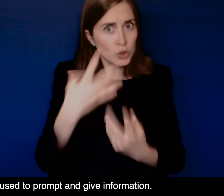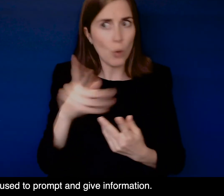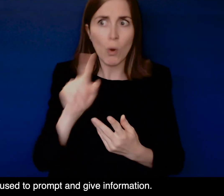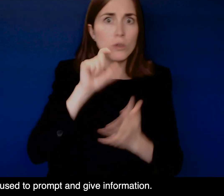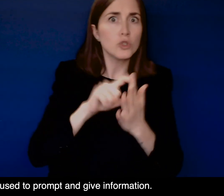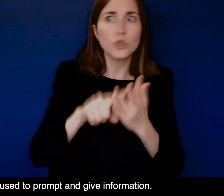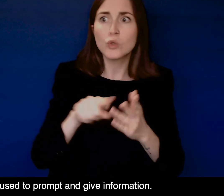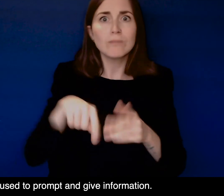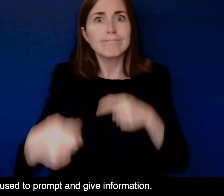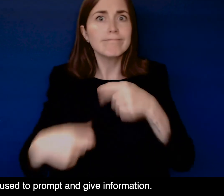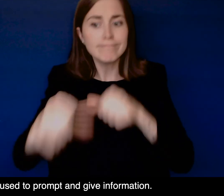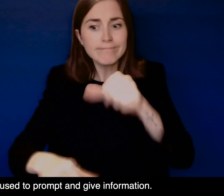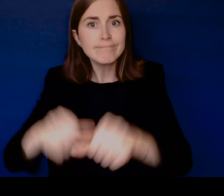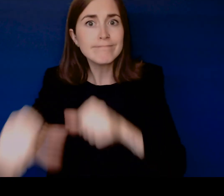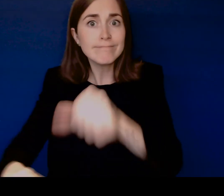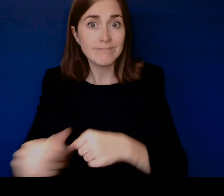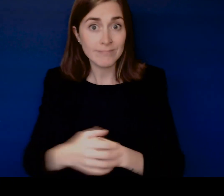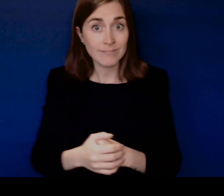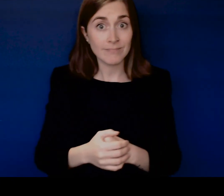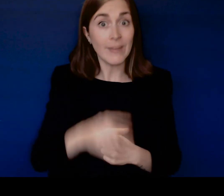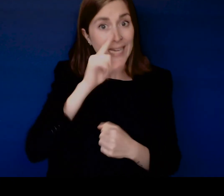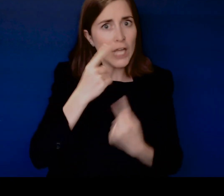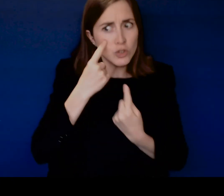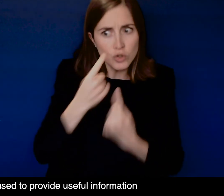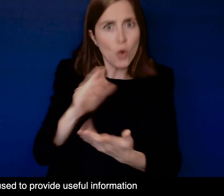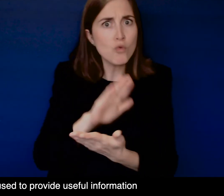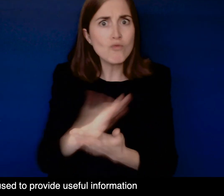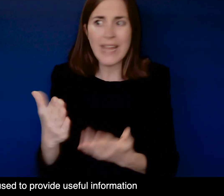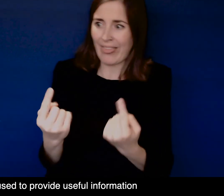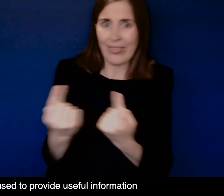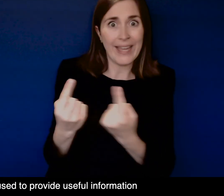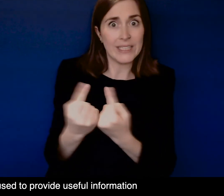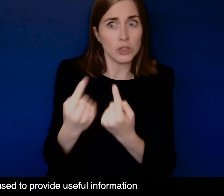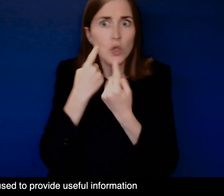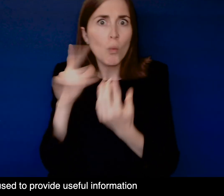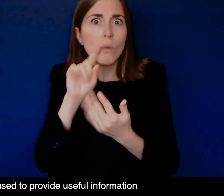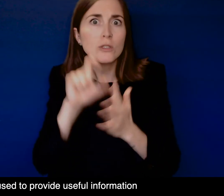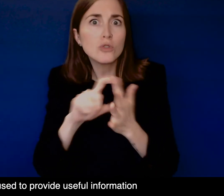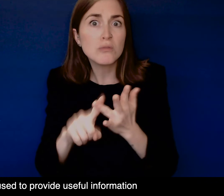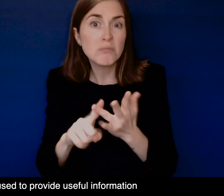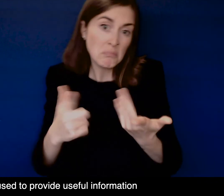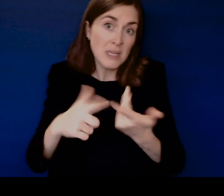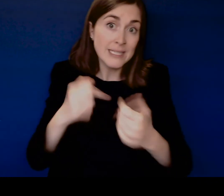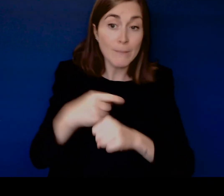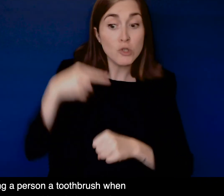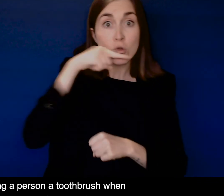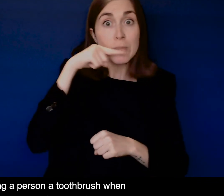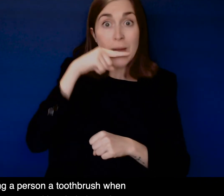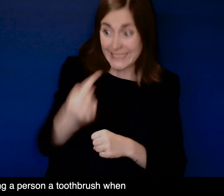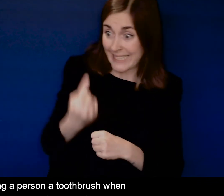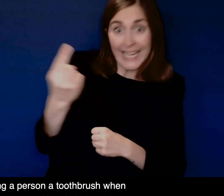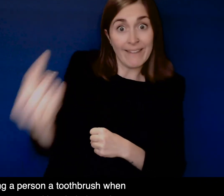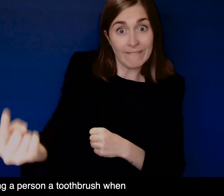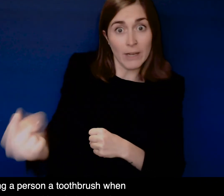also be used to prompt and give information Real objects can be used to provide useful information For